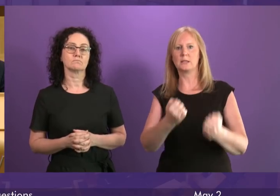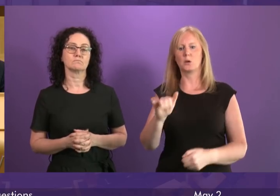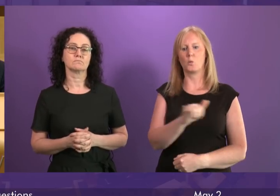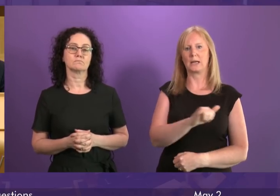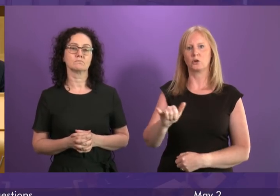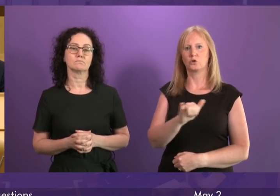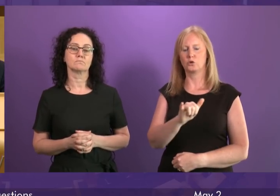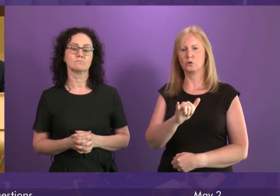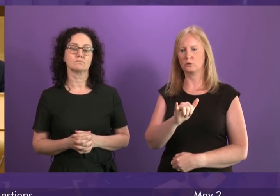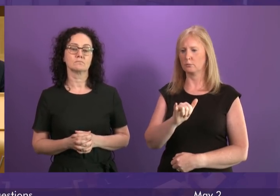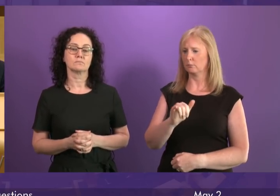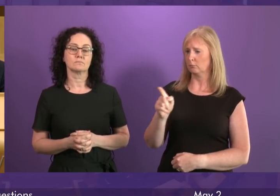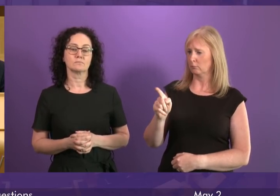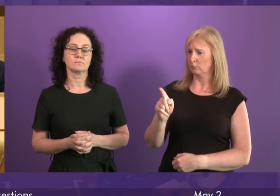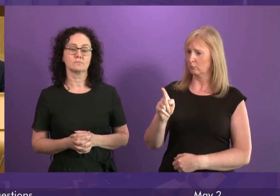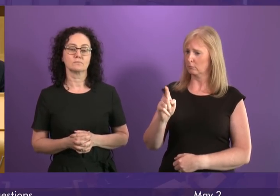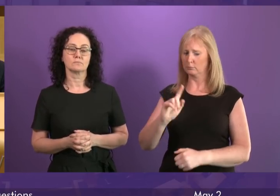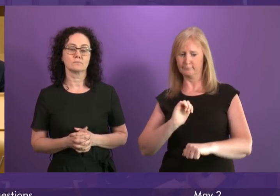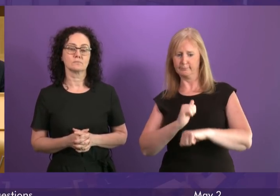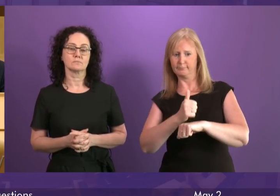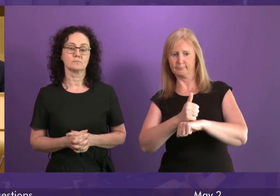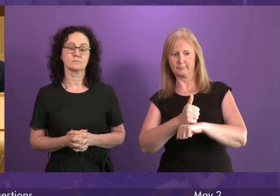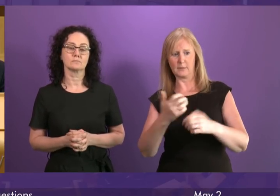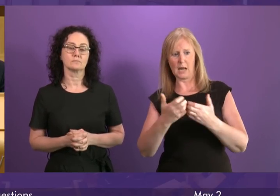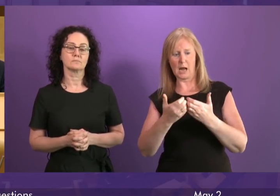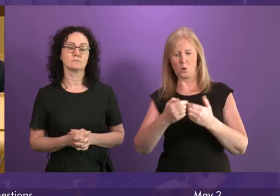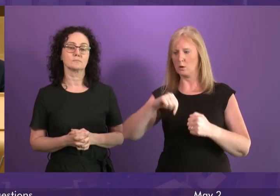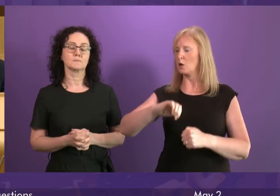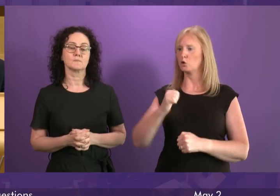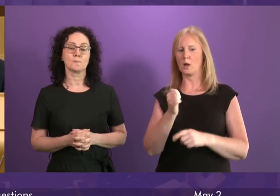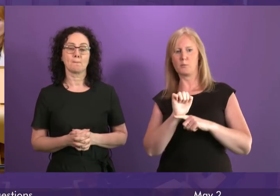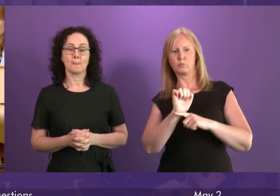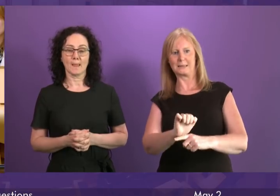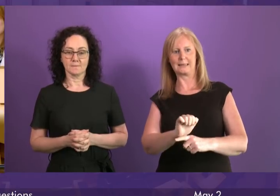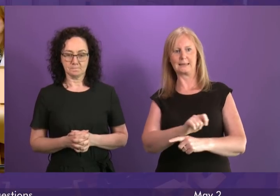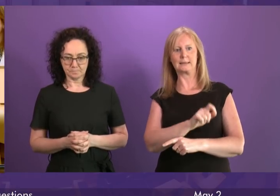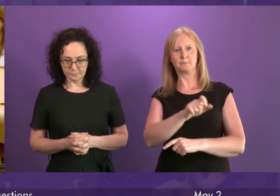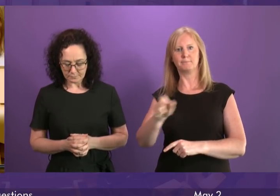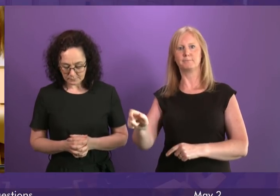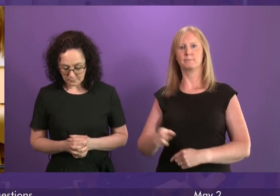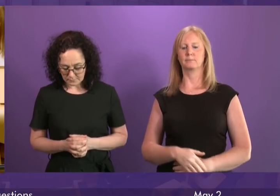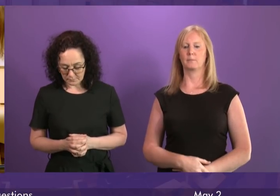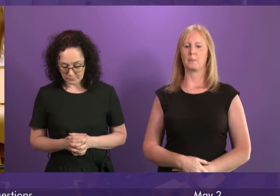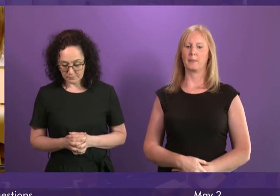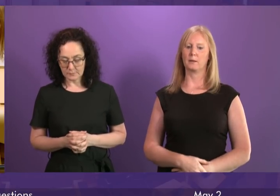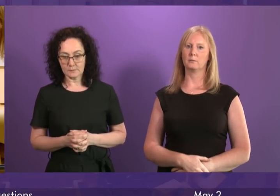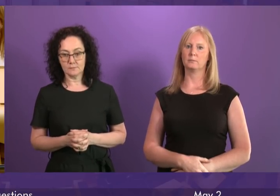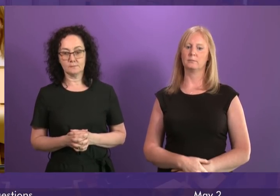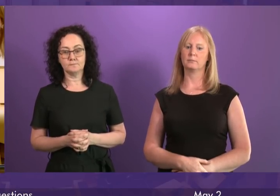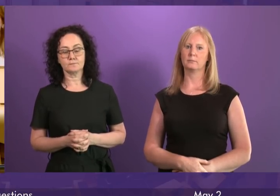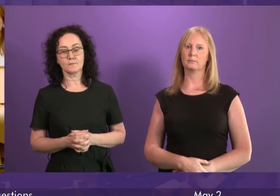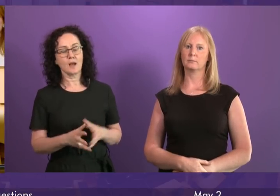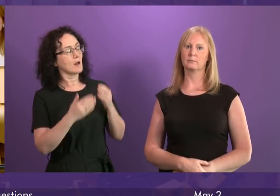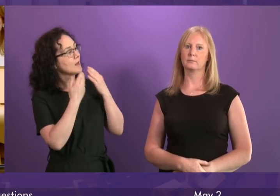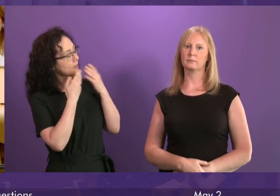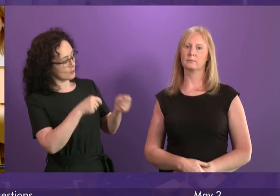safeguards are in place to ensure this doesn't and couldn't happen in Scotland? First Minister. I thank